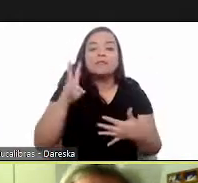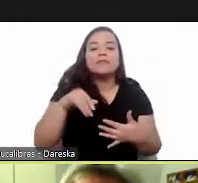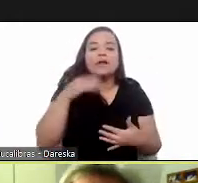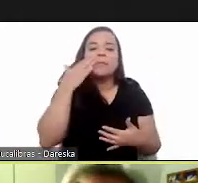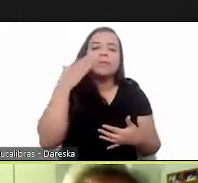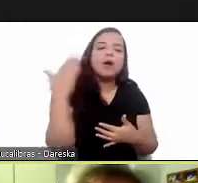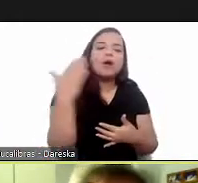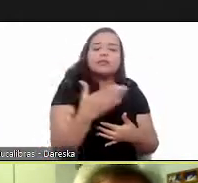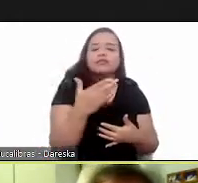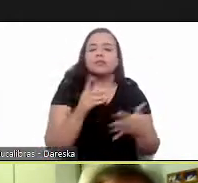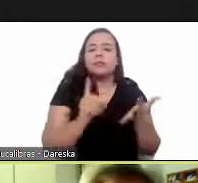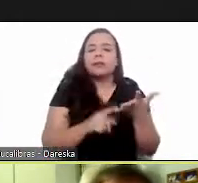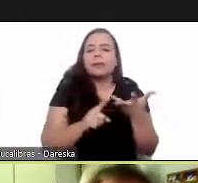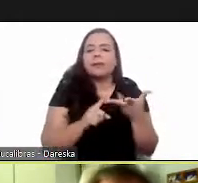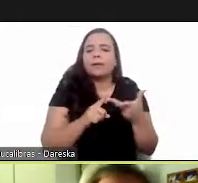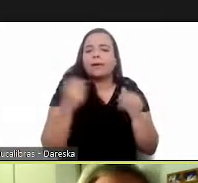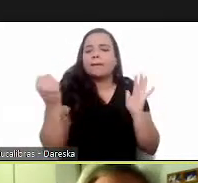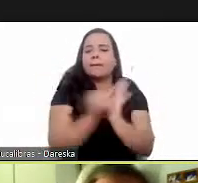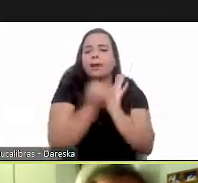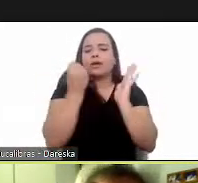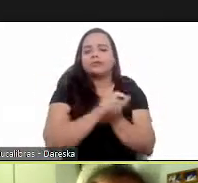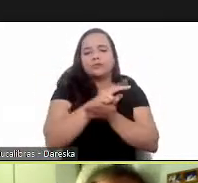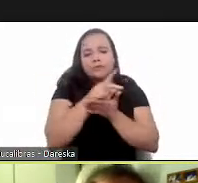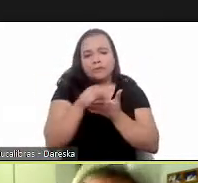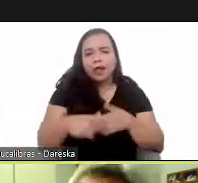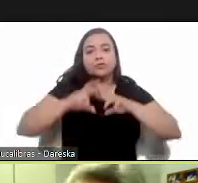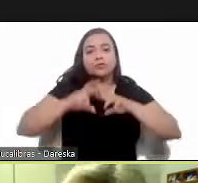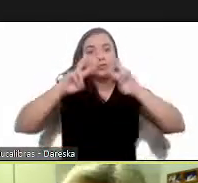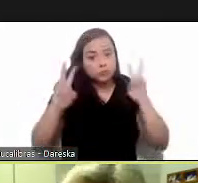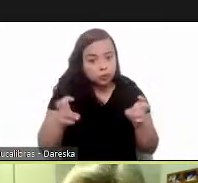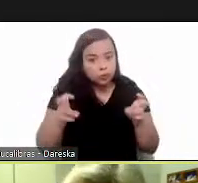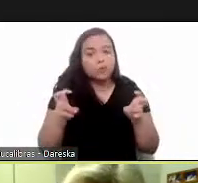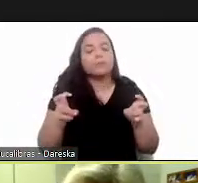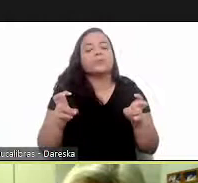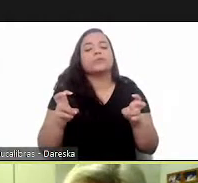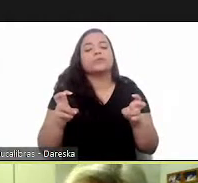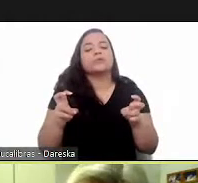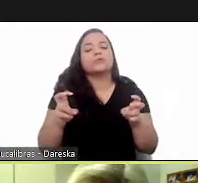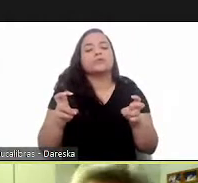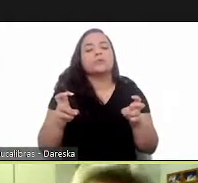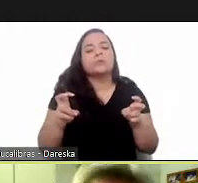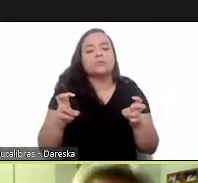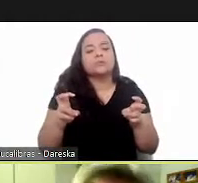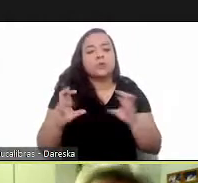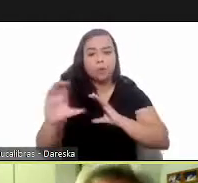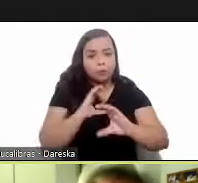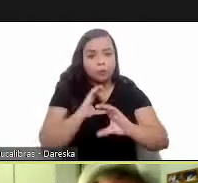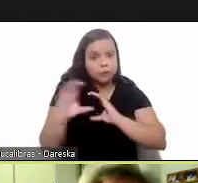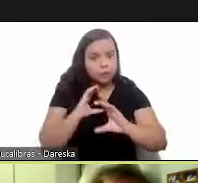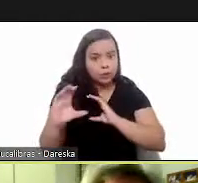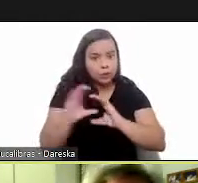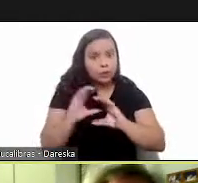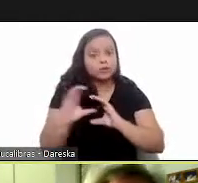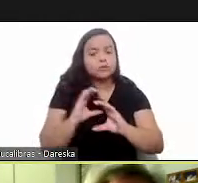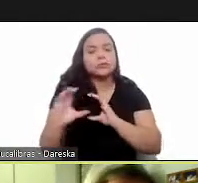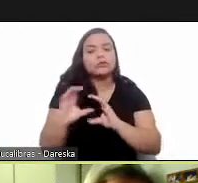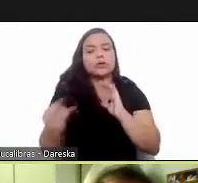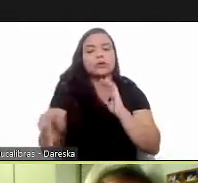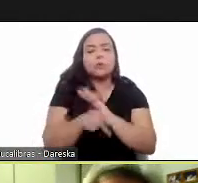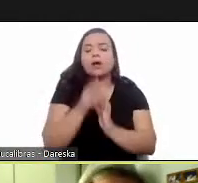with all the milestones in terms of the communication